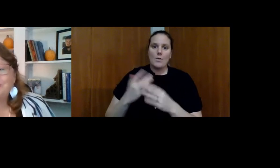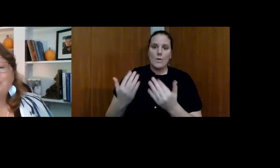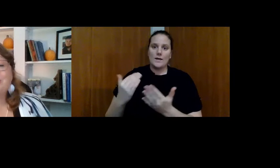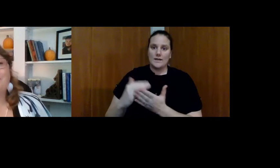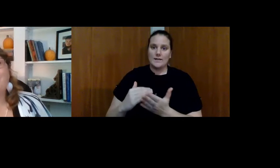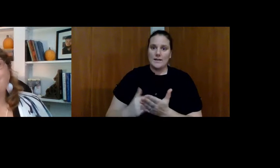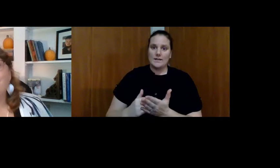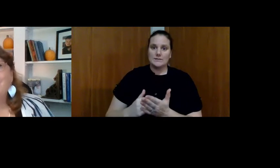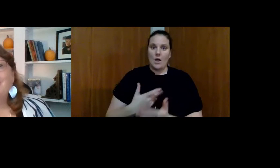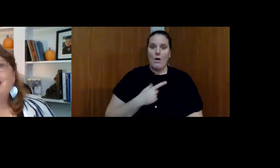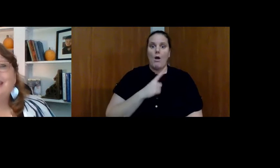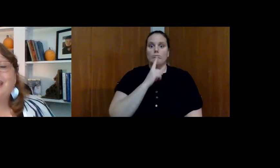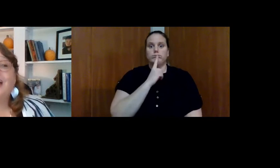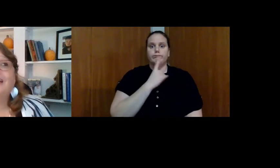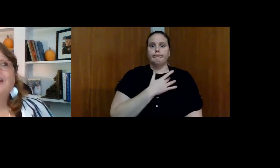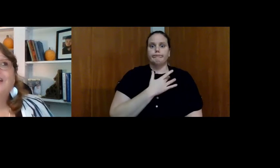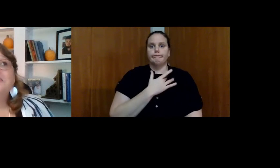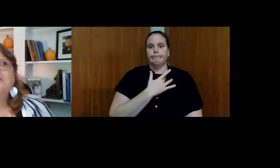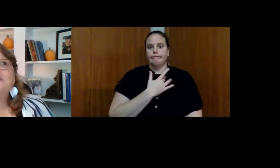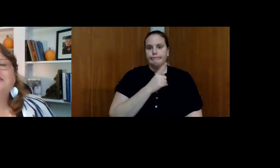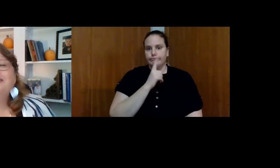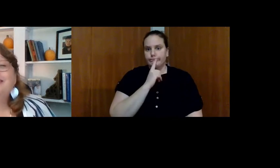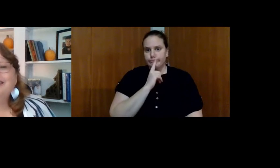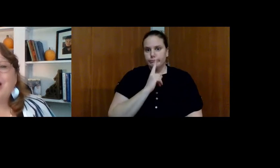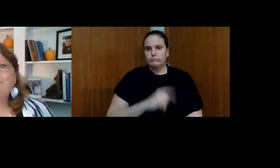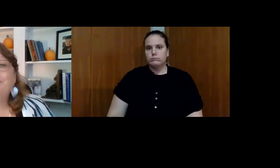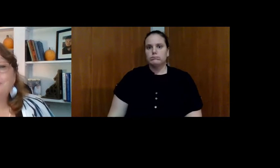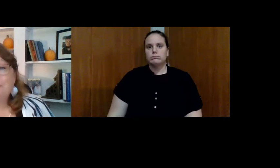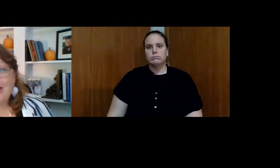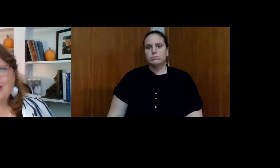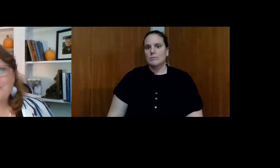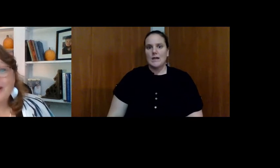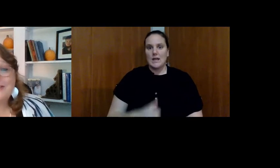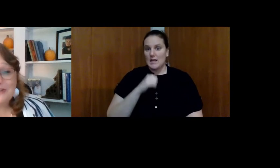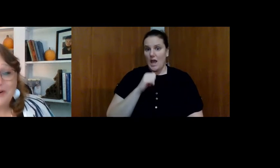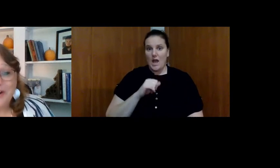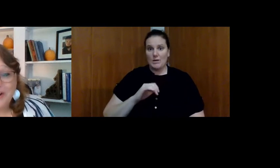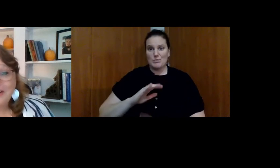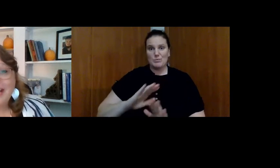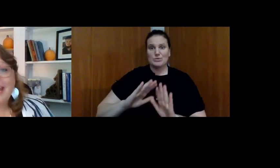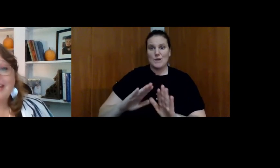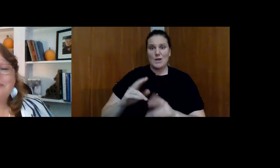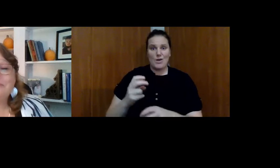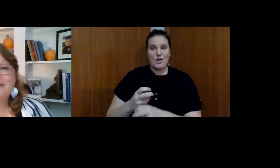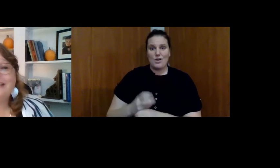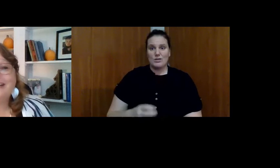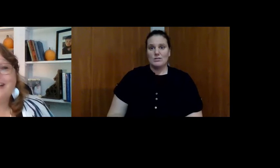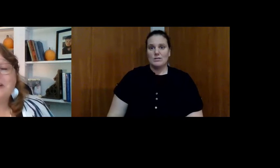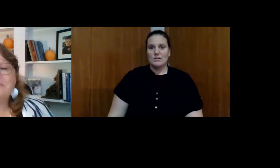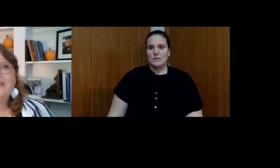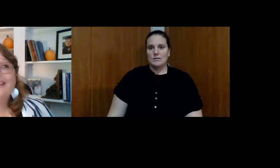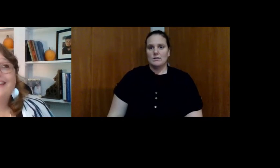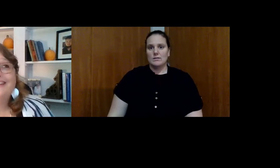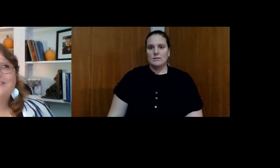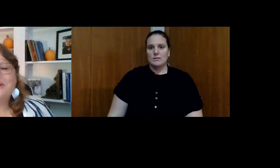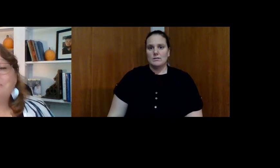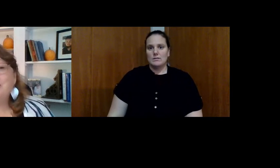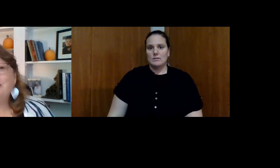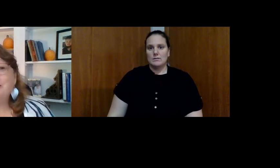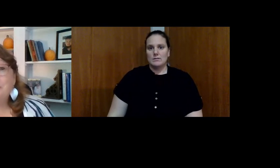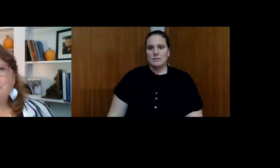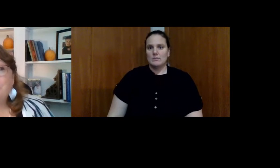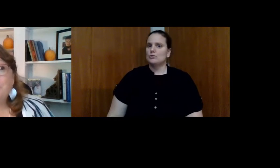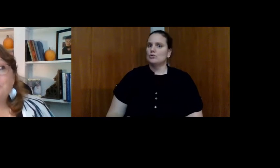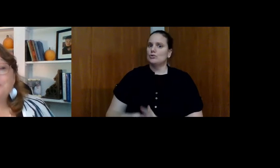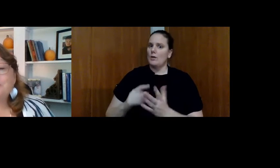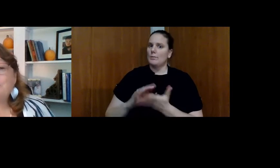hushed him up. He did not push back quite so hard. And he really started